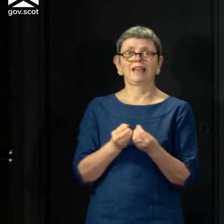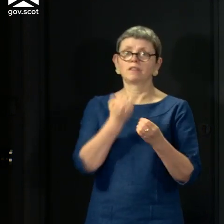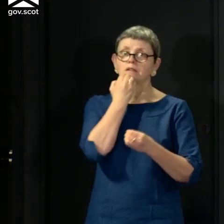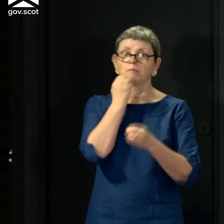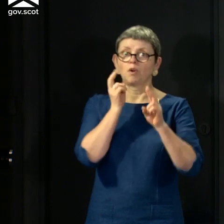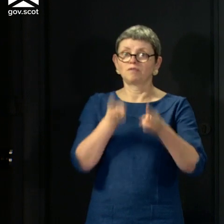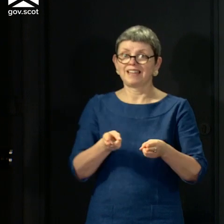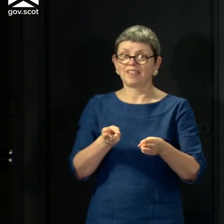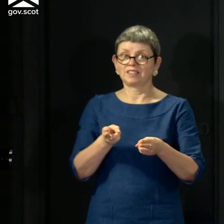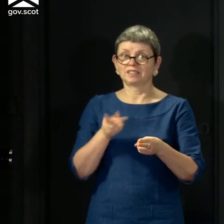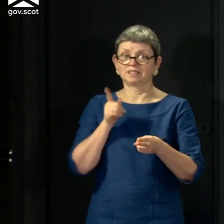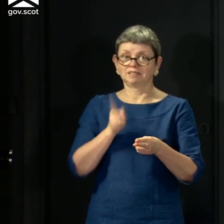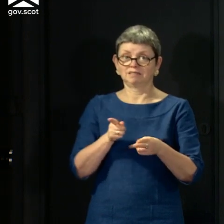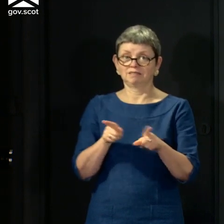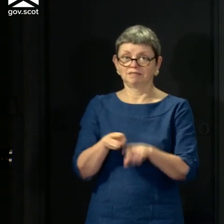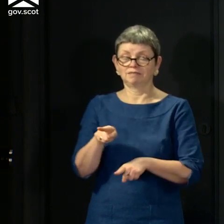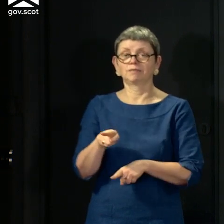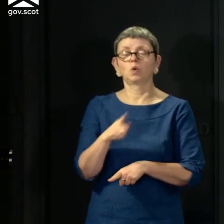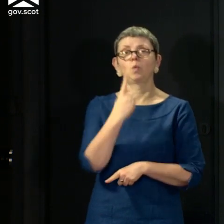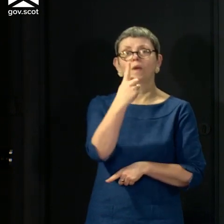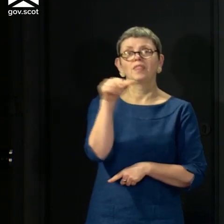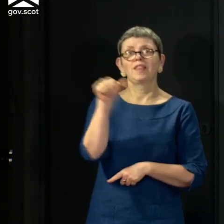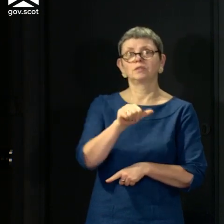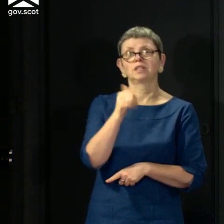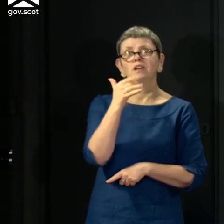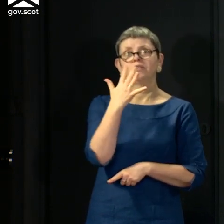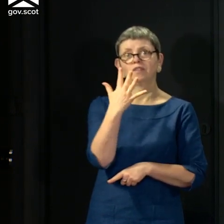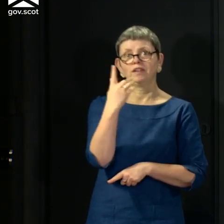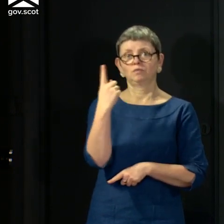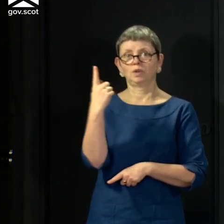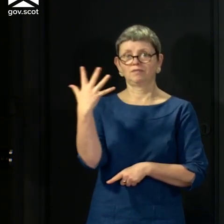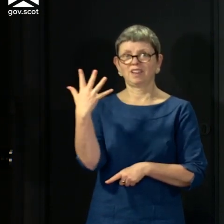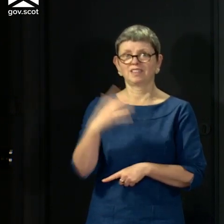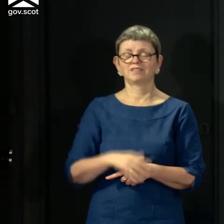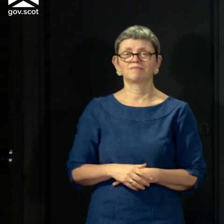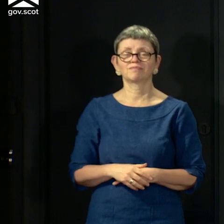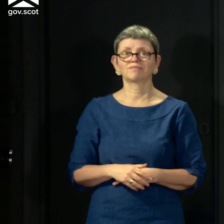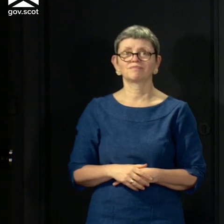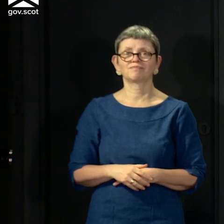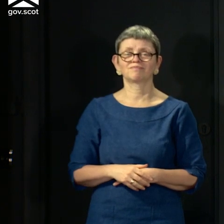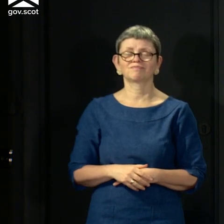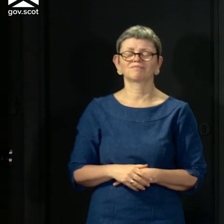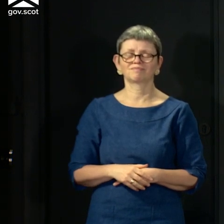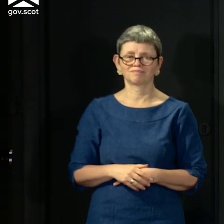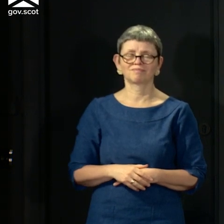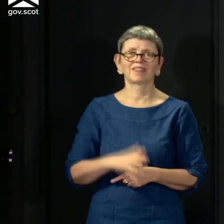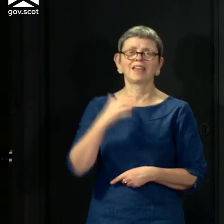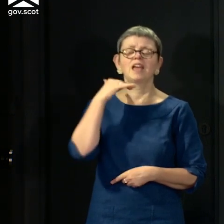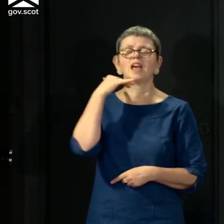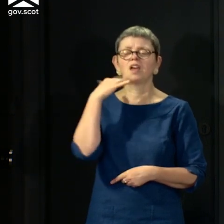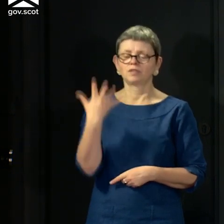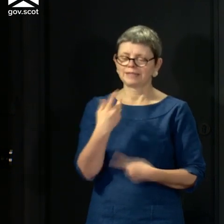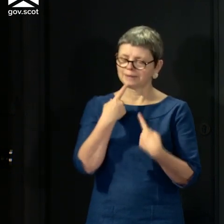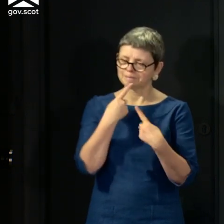Scotland under that measurement to 1,515. I stress this every day, but it is